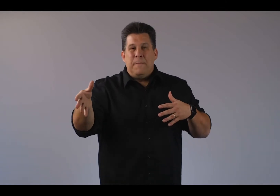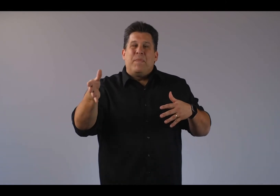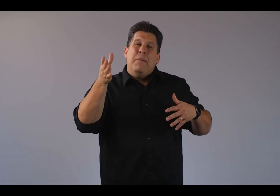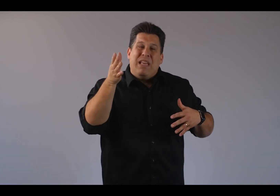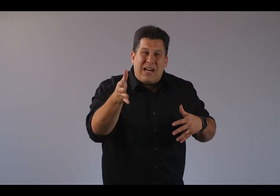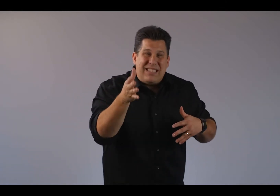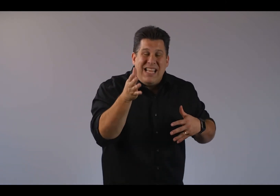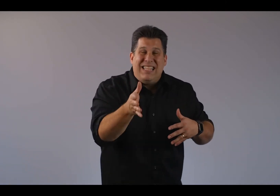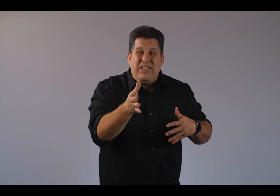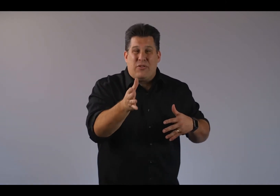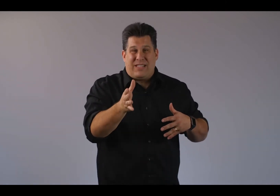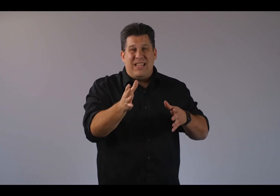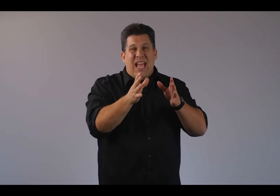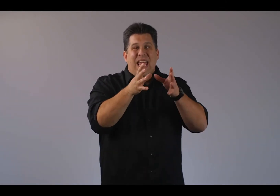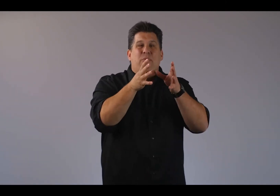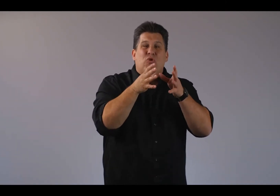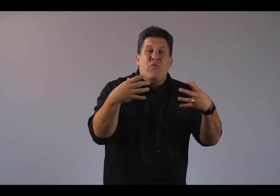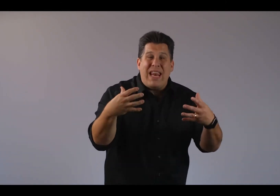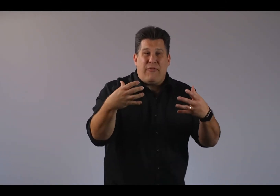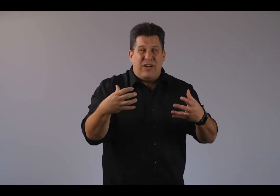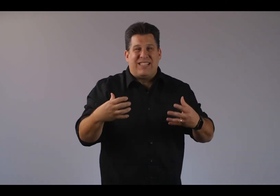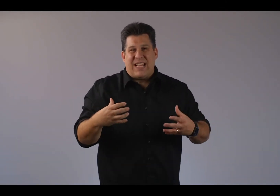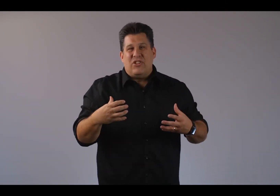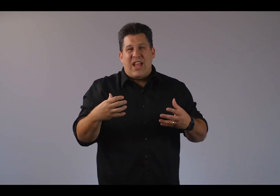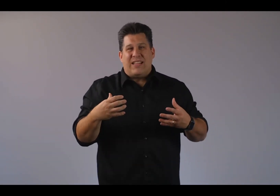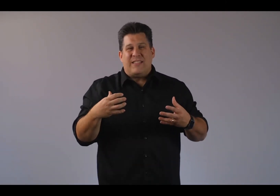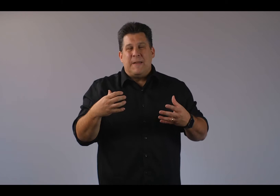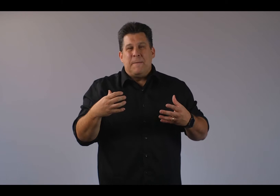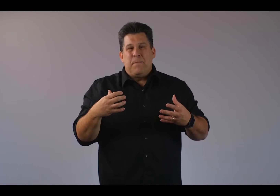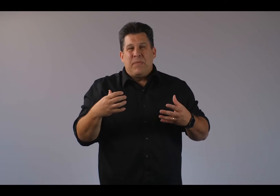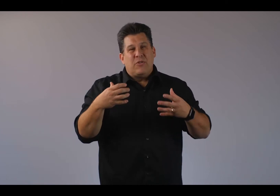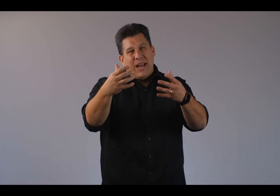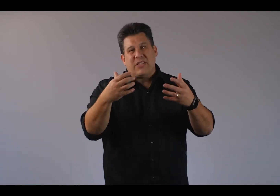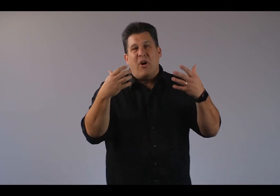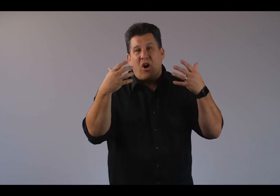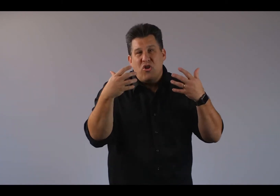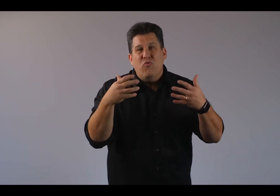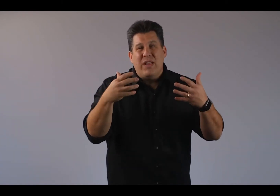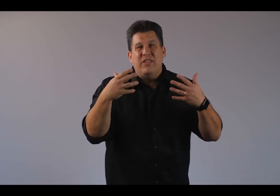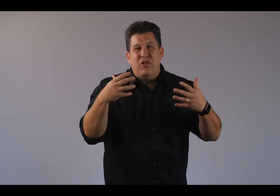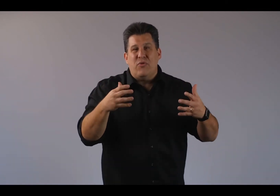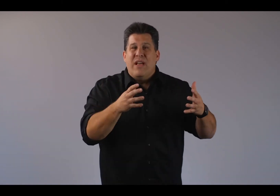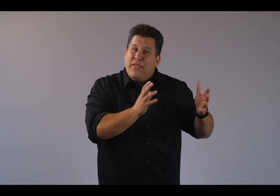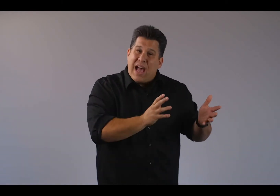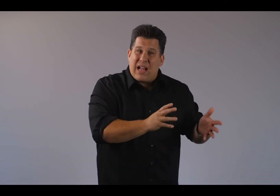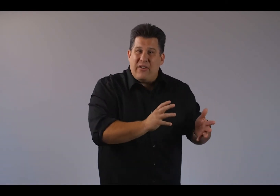And because he did those things, he was ready for his second chance. And so I'd ask you, are you willing to do that kind of